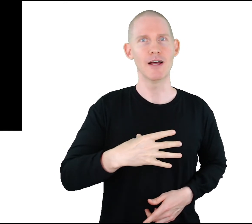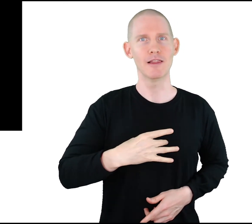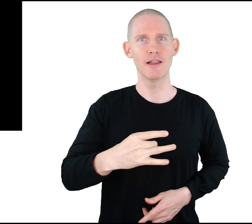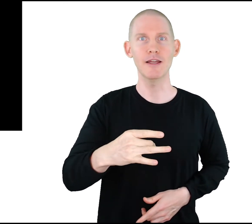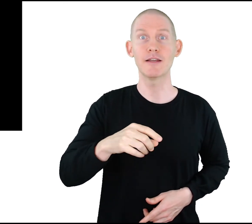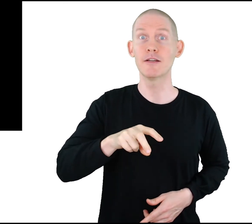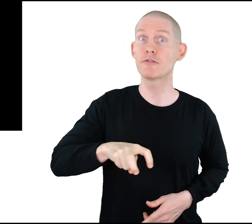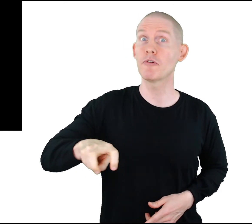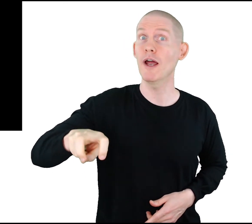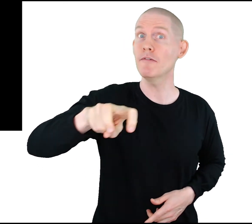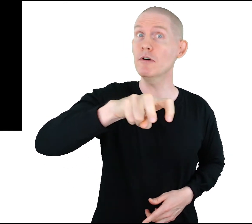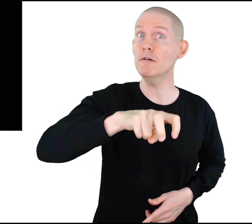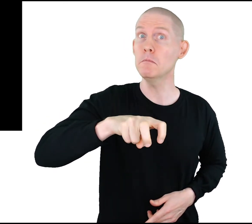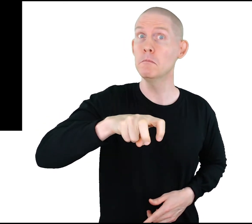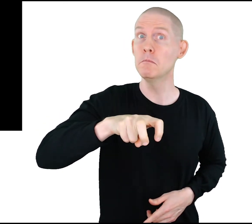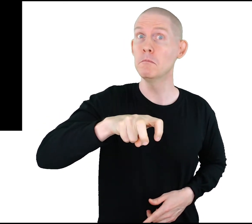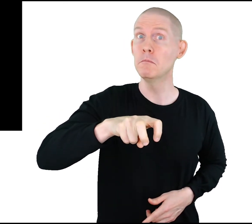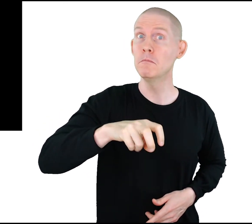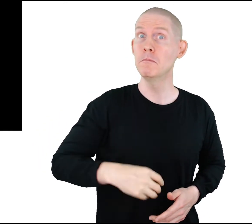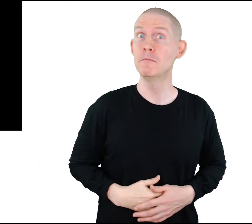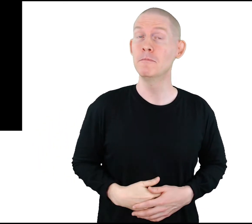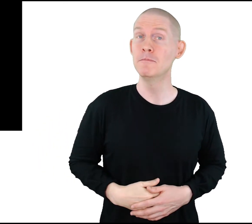like travel. You